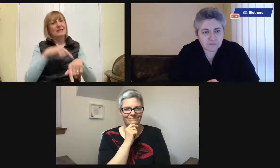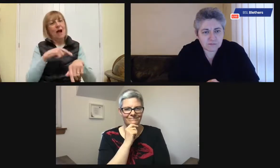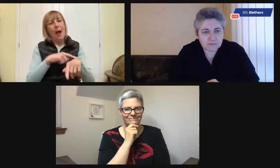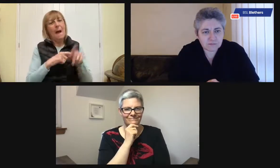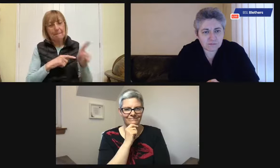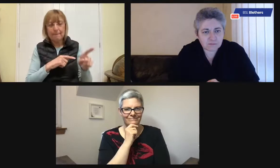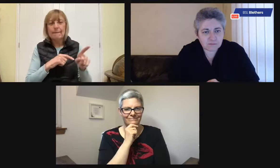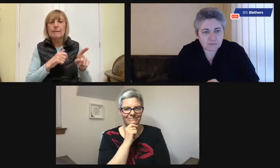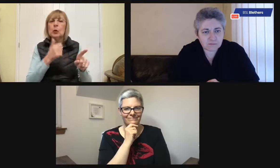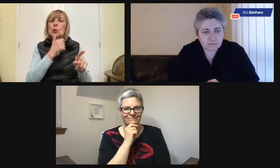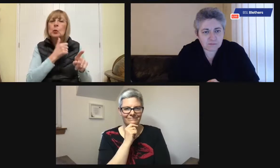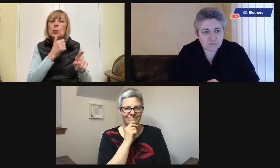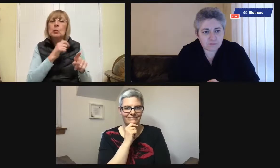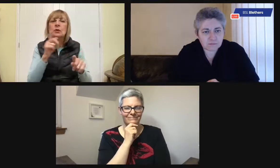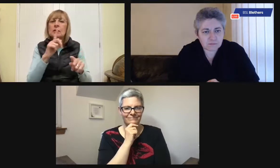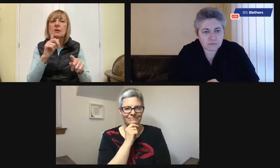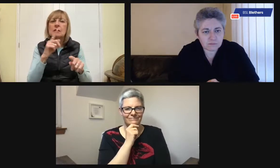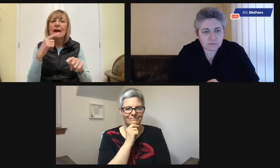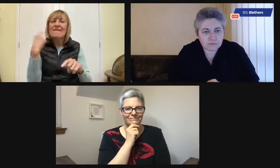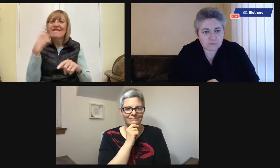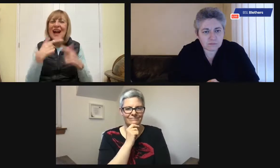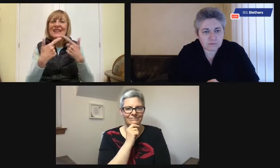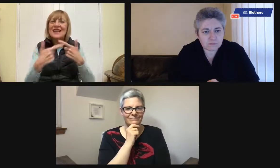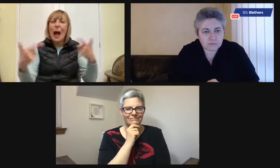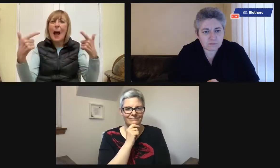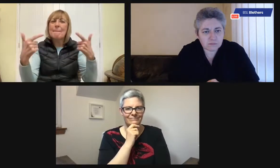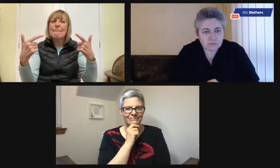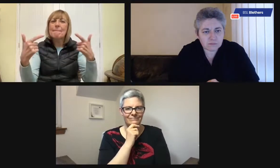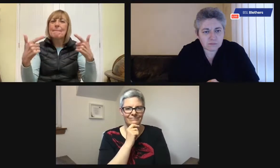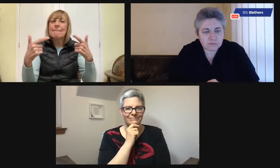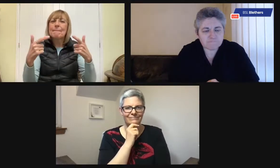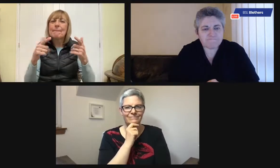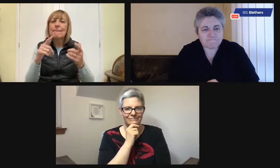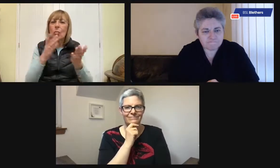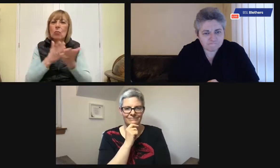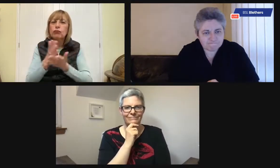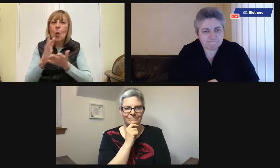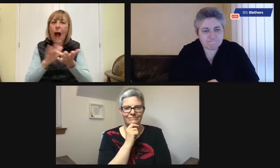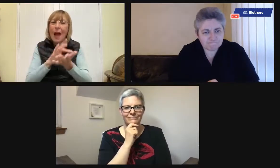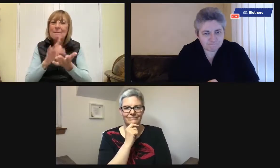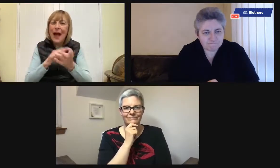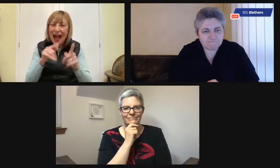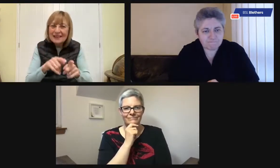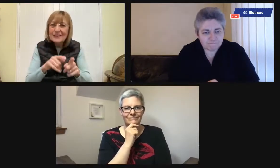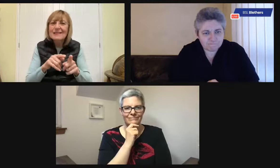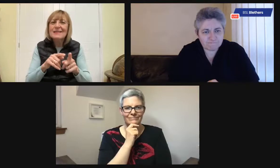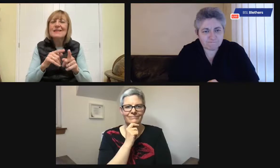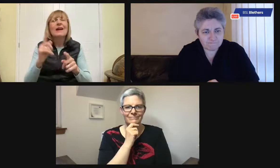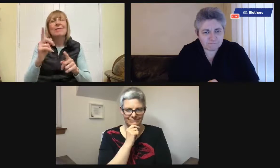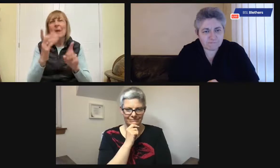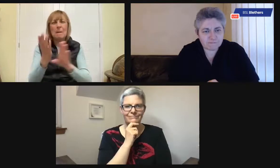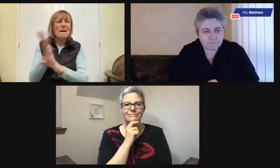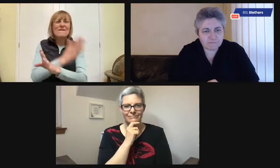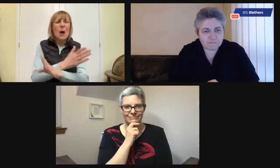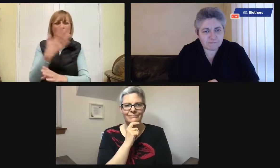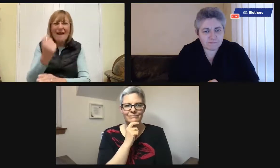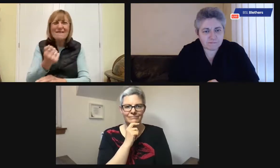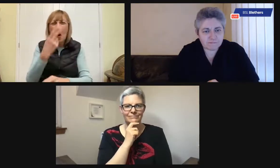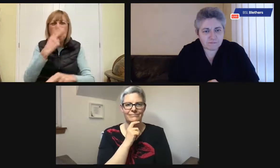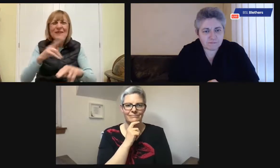raise. Back when we were talking about my mother, my mother used FaceTime with an app.